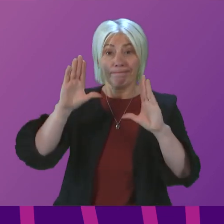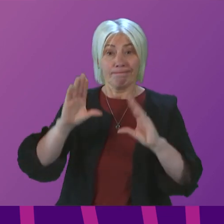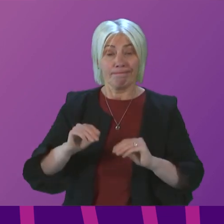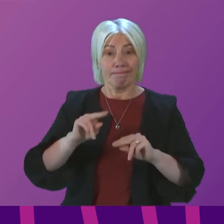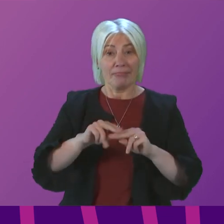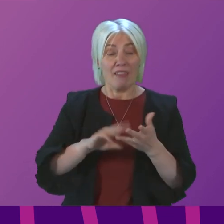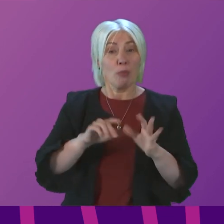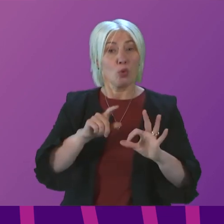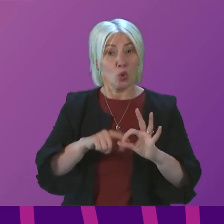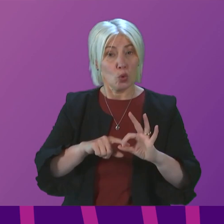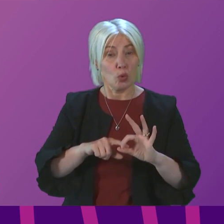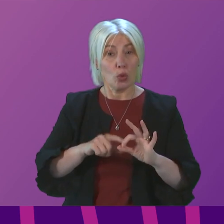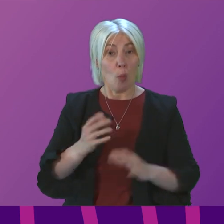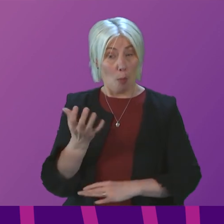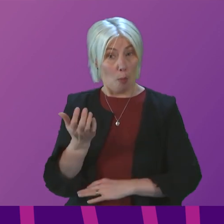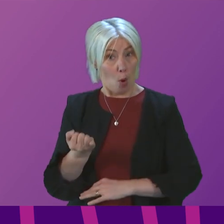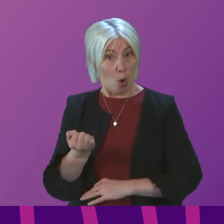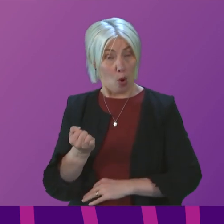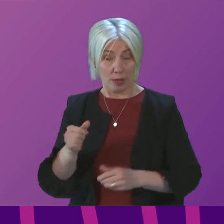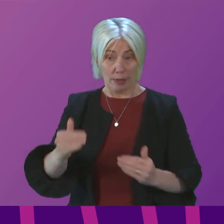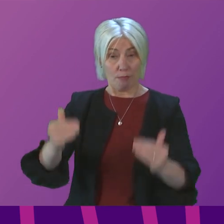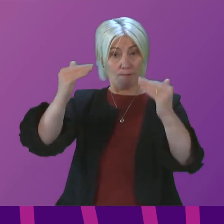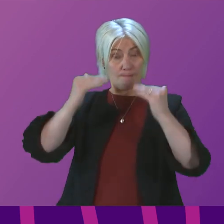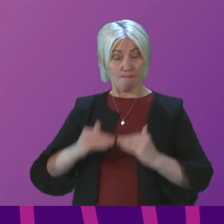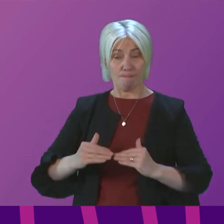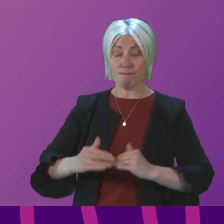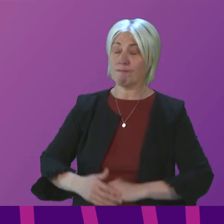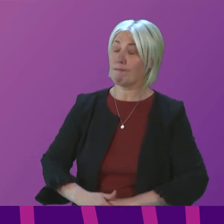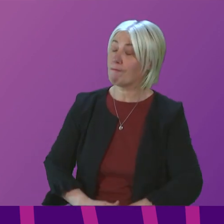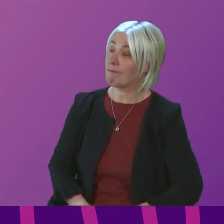First Minister's questions. There will be a brief pause before we move to portfolio questions.